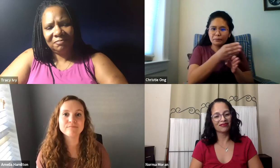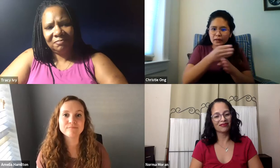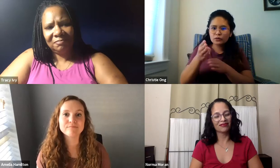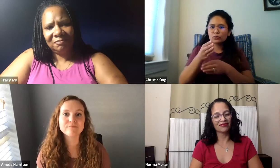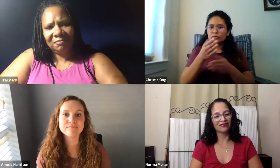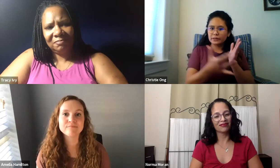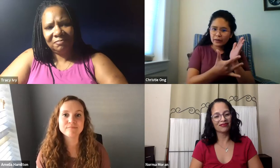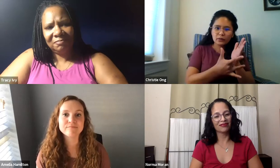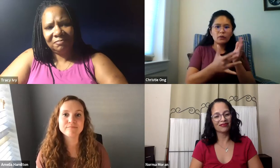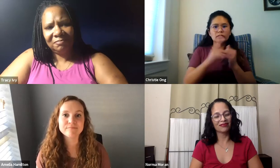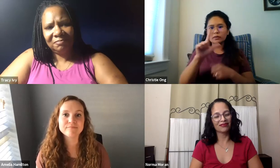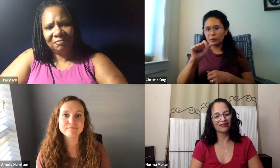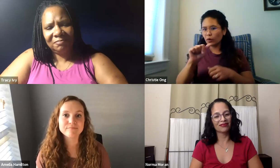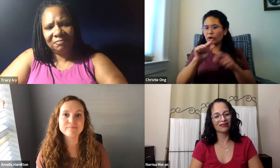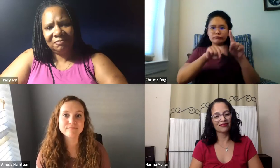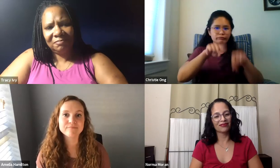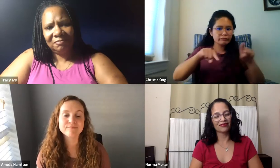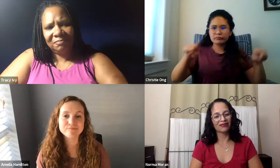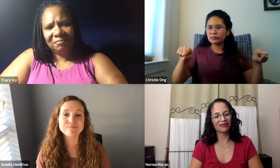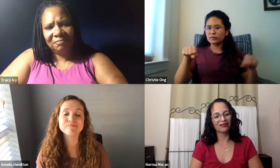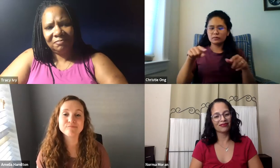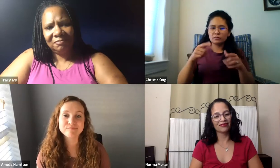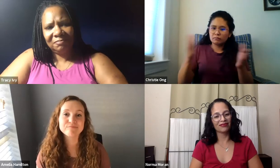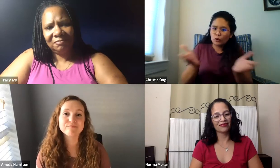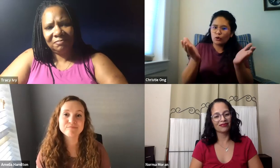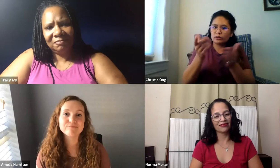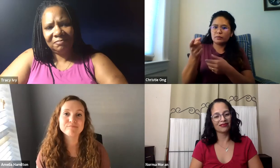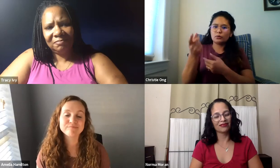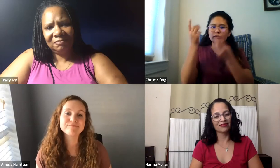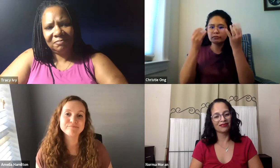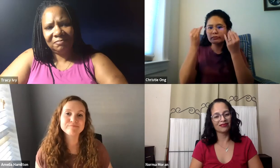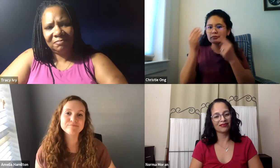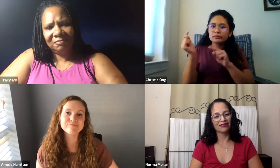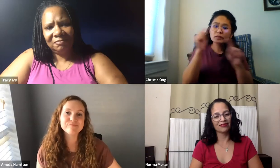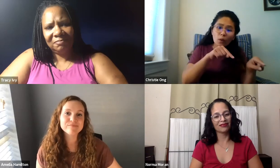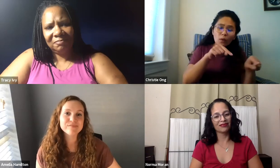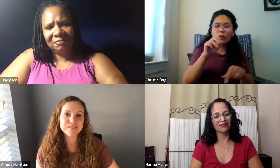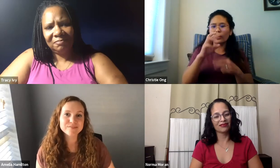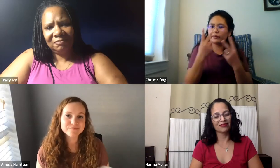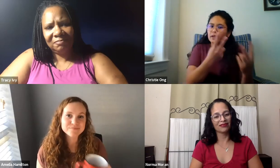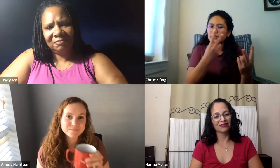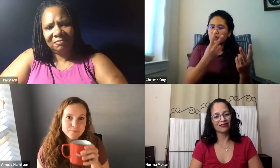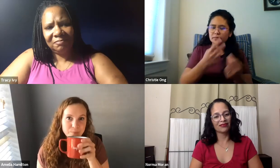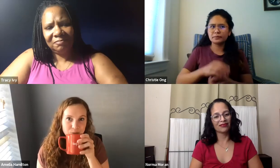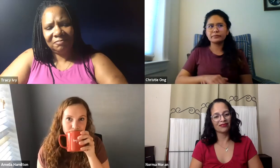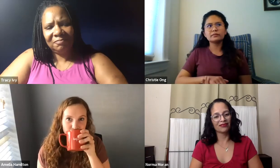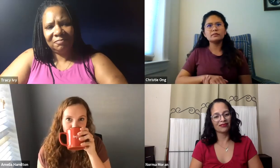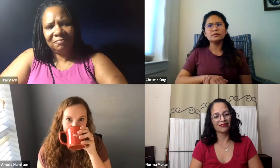about all of the available resources and, you know, whether those be technical majors or liberal arts majors.